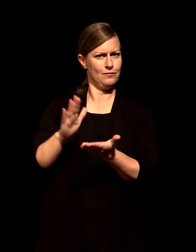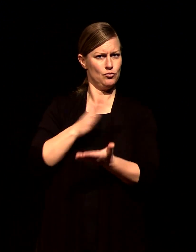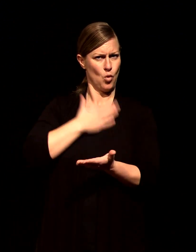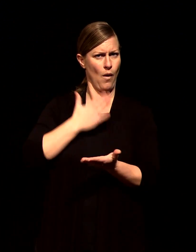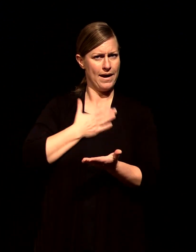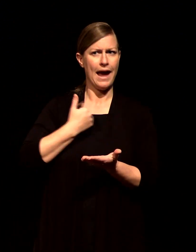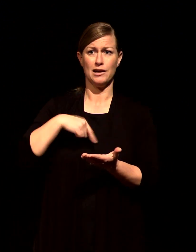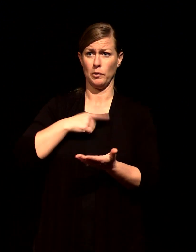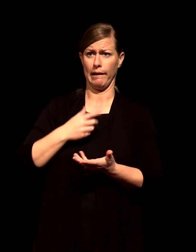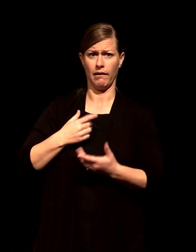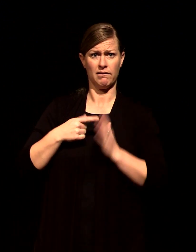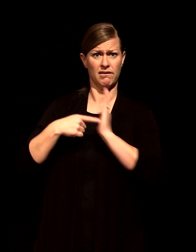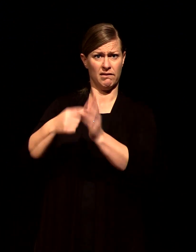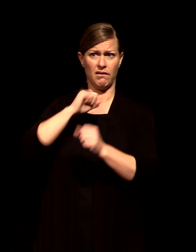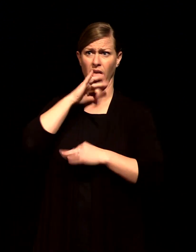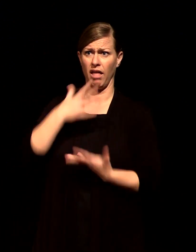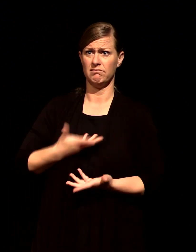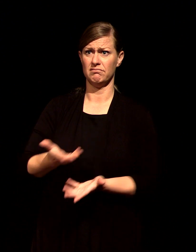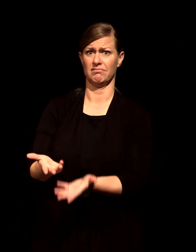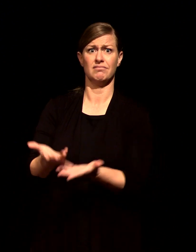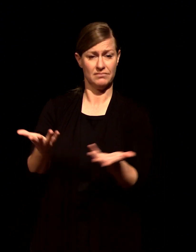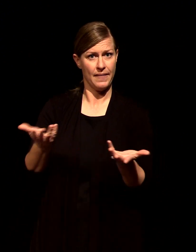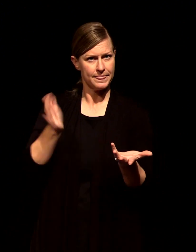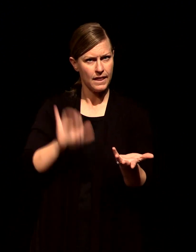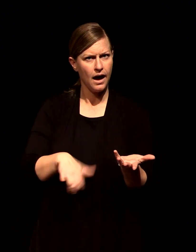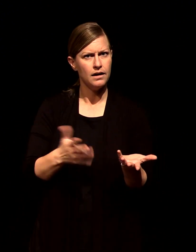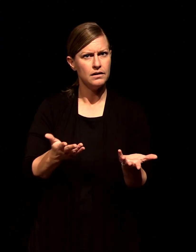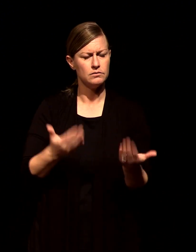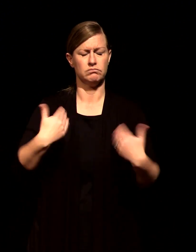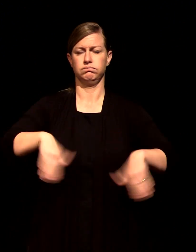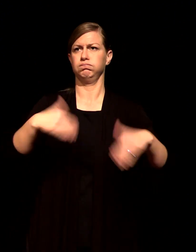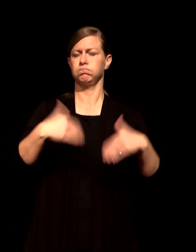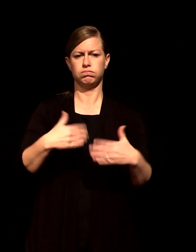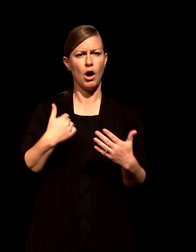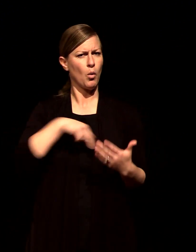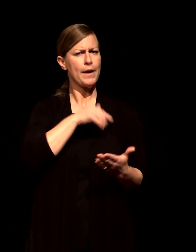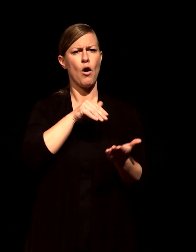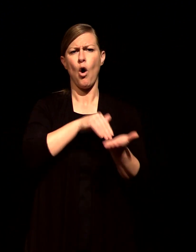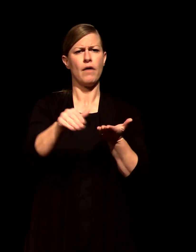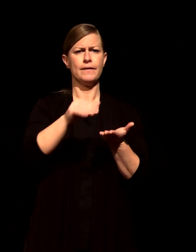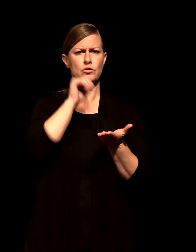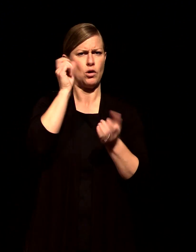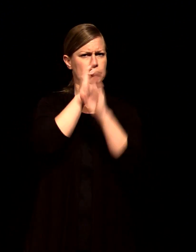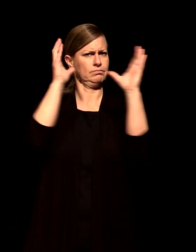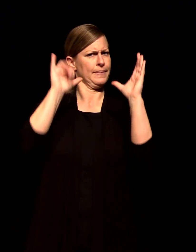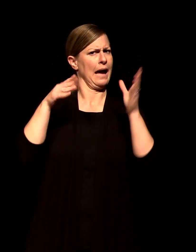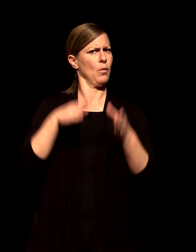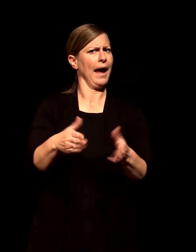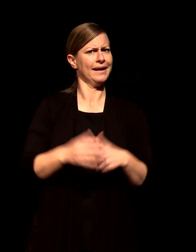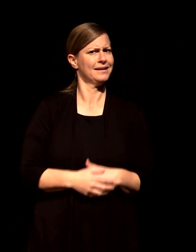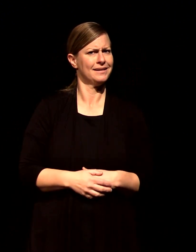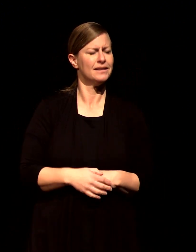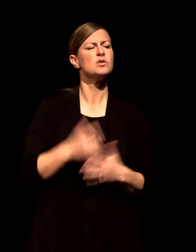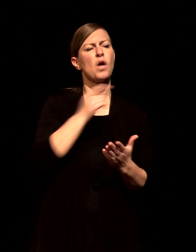flip over a few chapters we're going to read verses 1 and 2 verses that are probably familiar to all of us